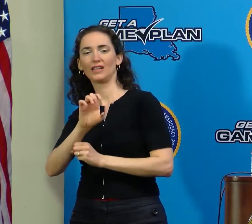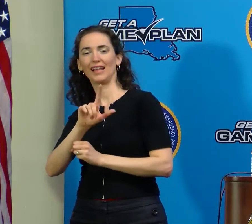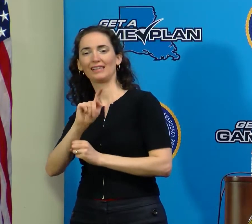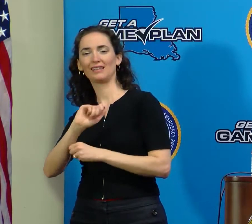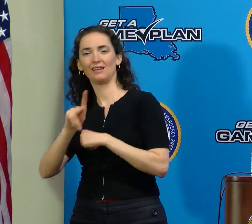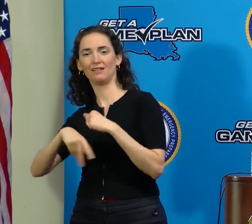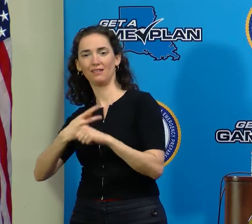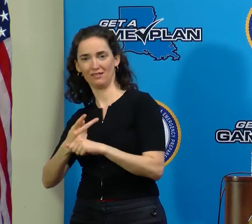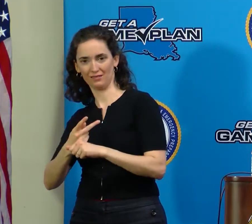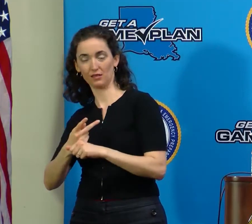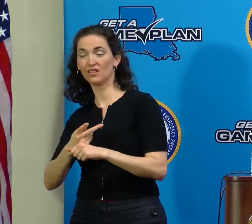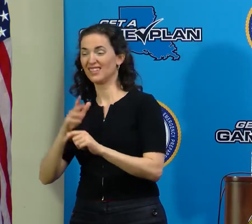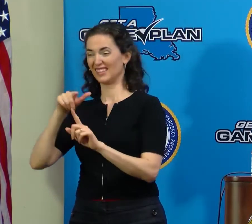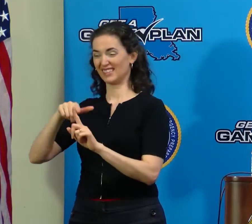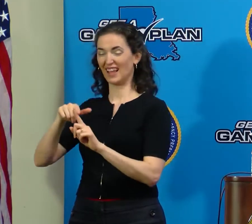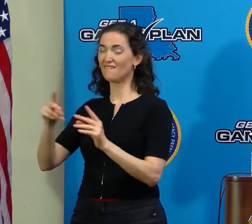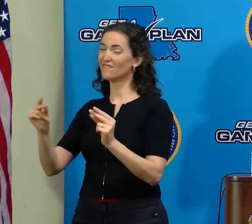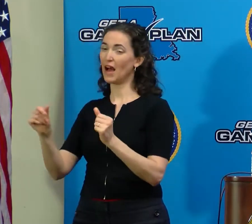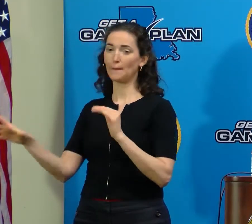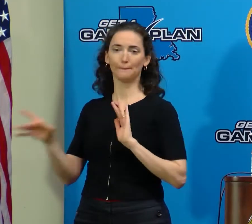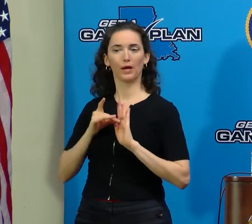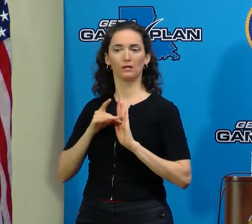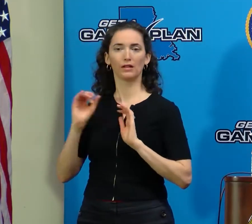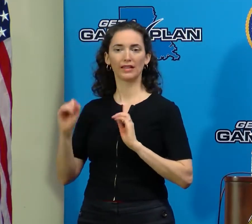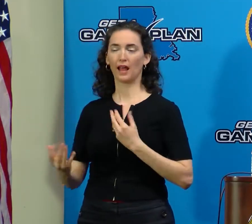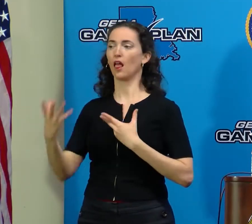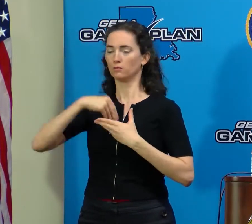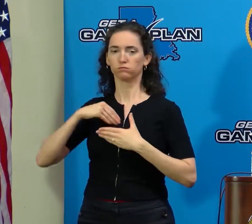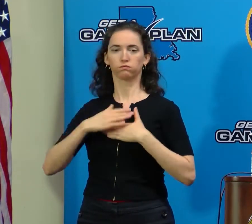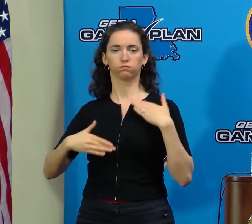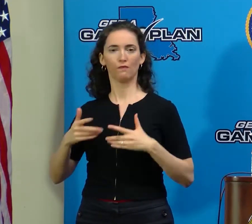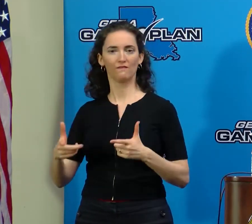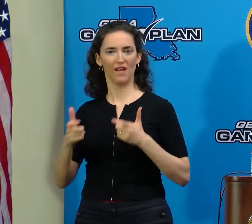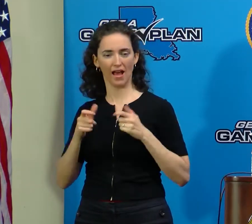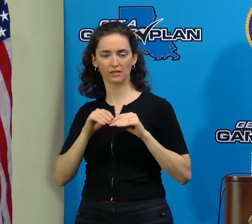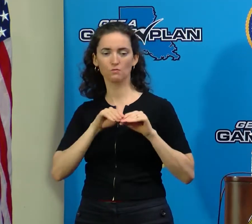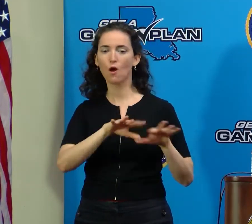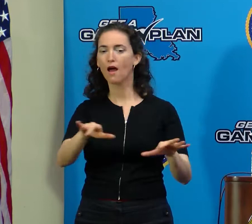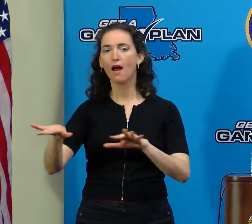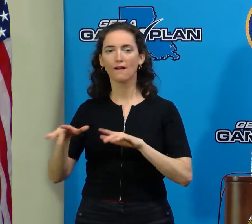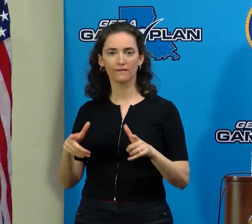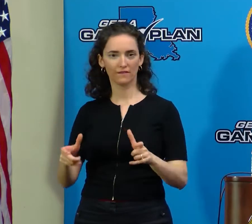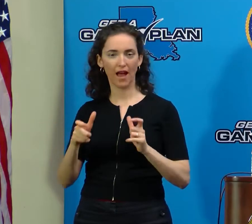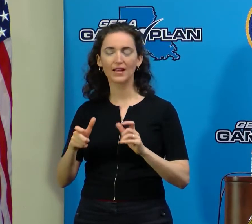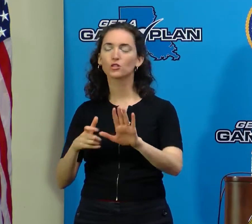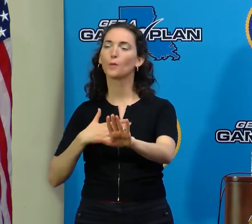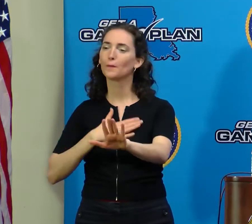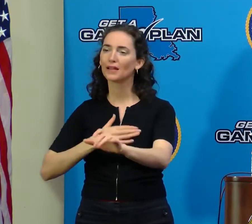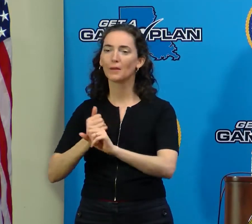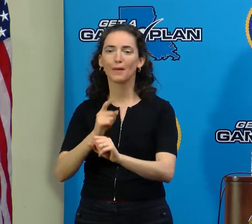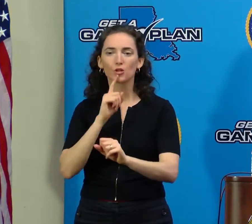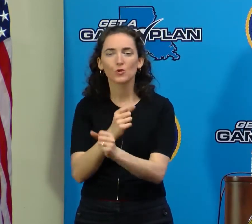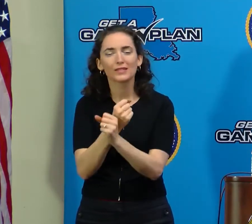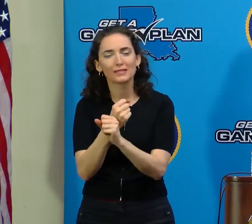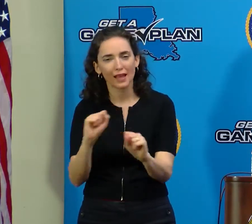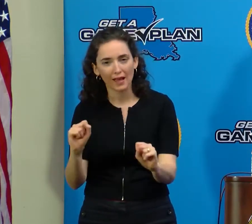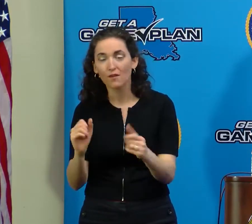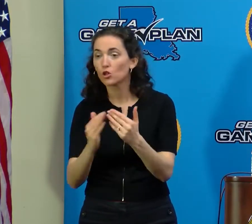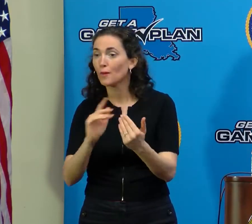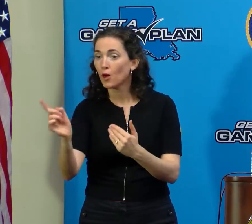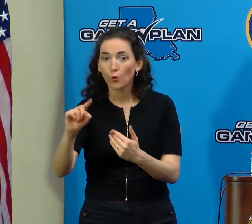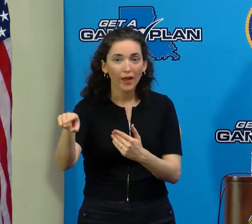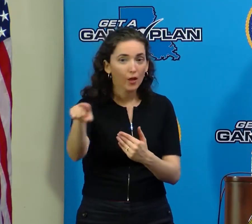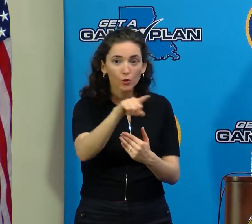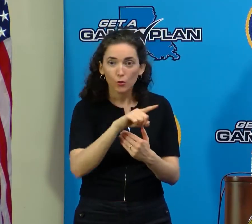transmissible. So please make sure that you're as safe as possible wherever you are and whatever